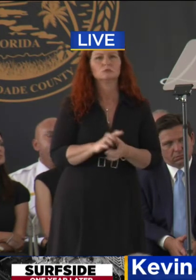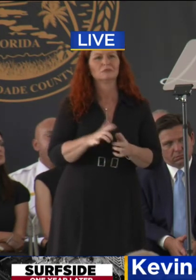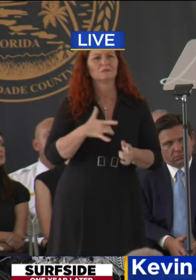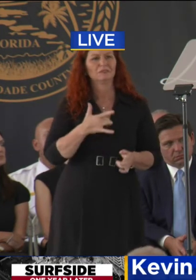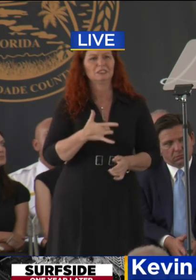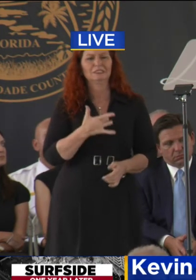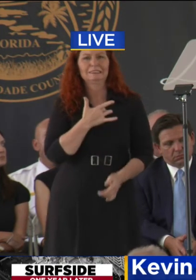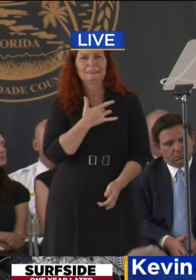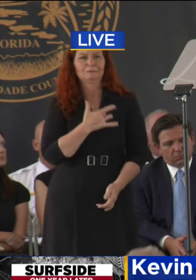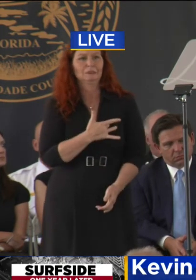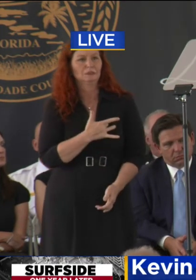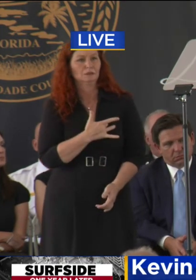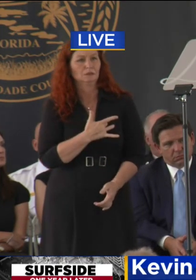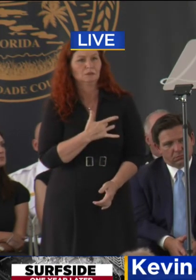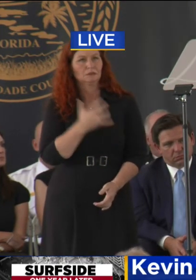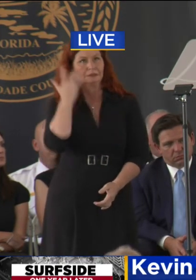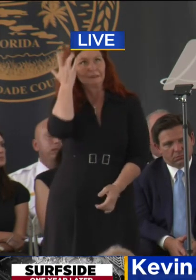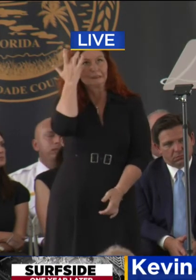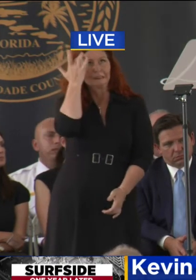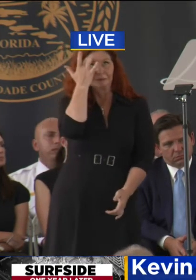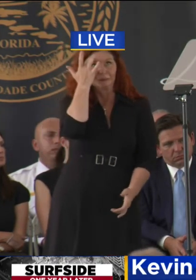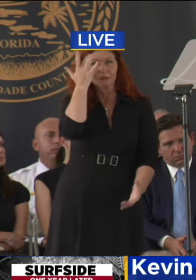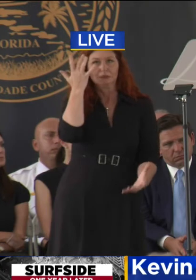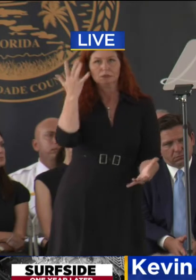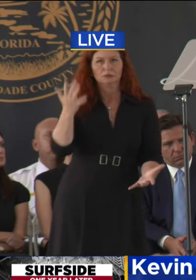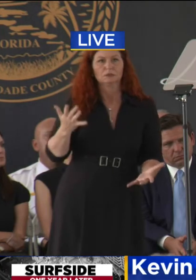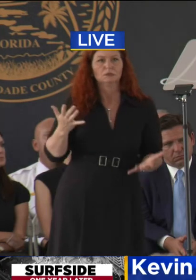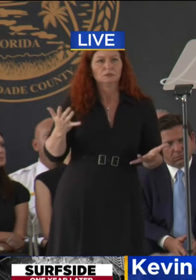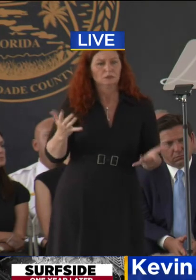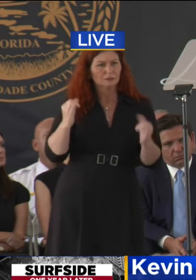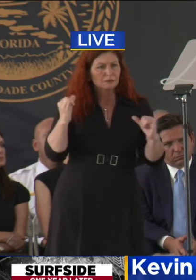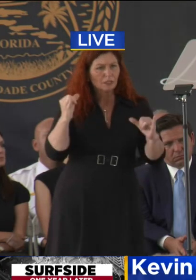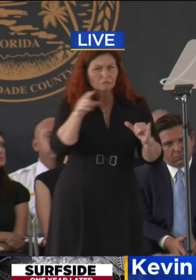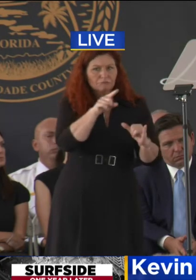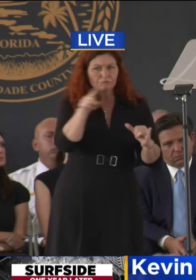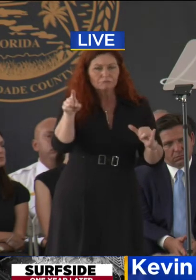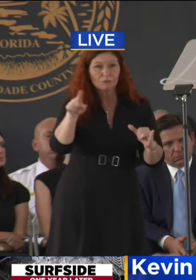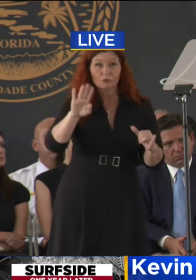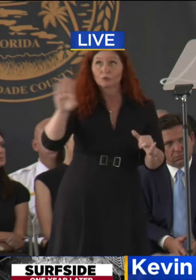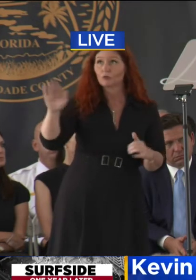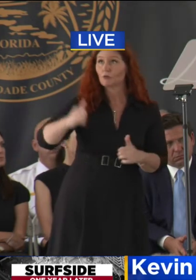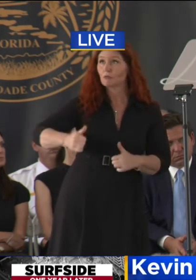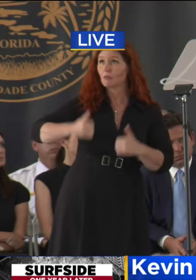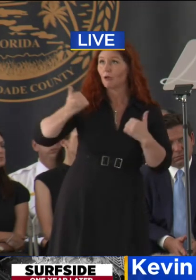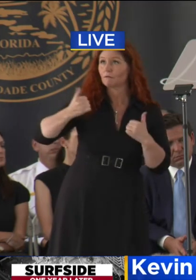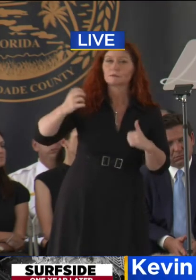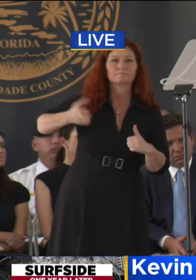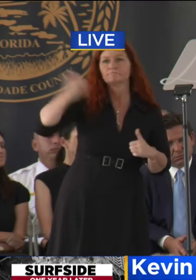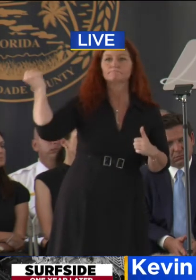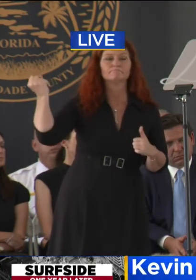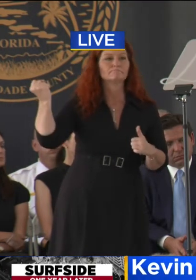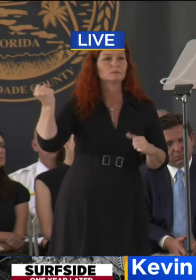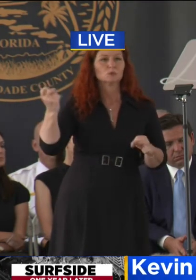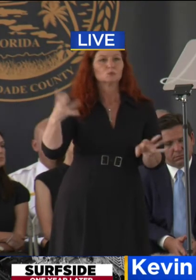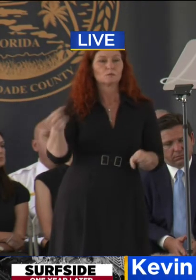me because Judy's life was taken away from us so abruptly.